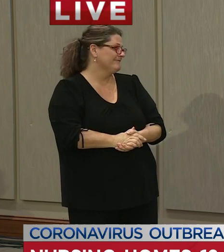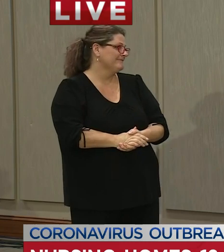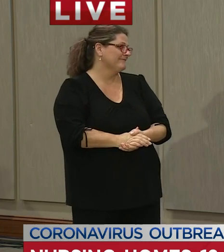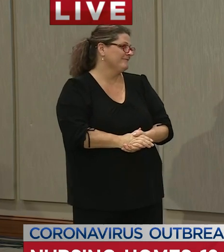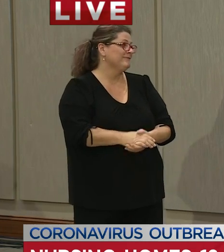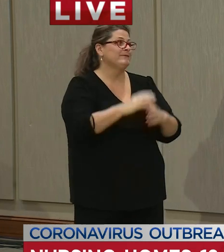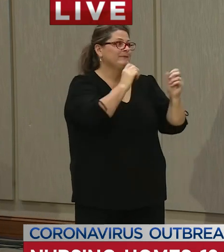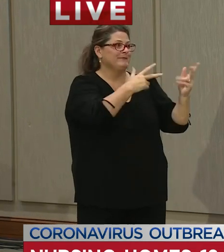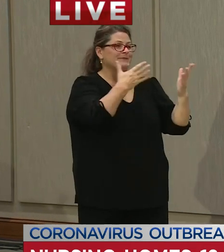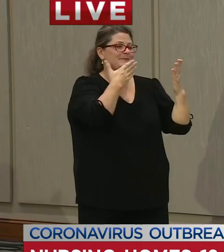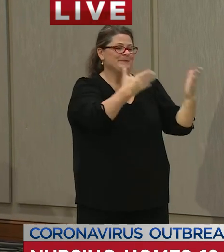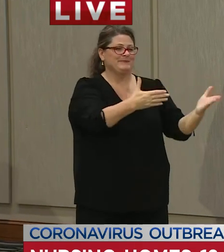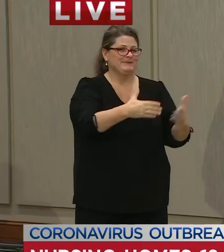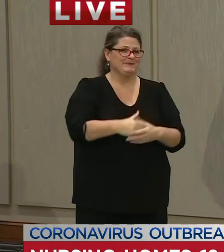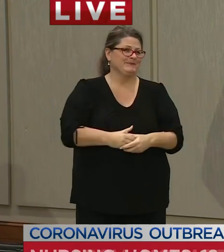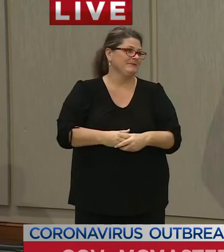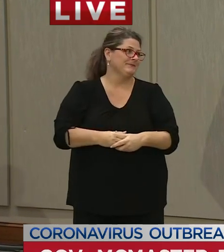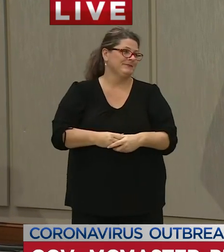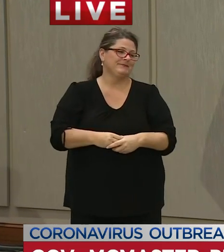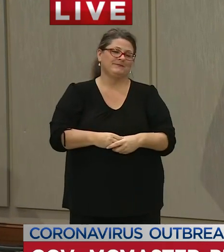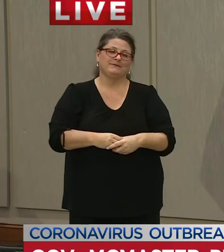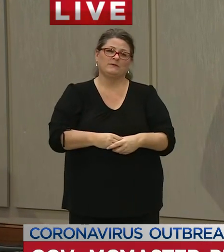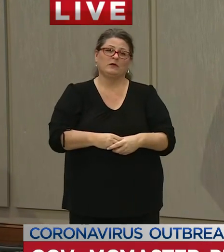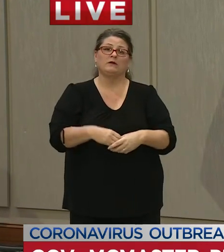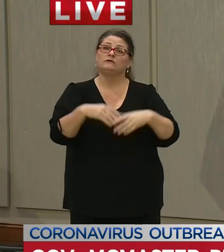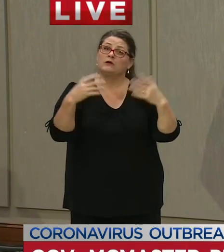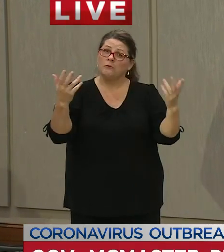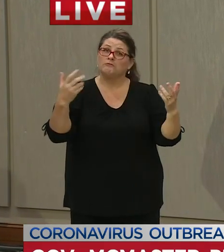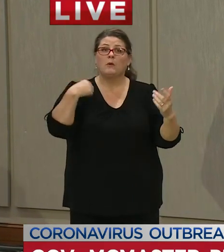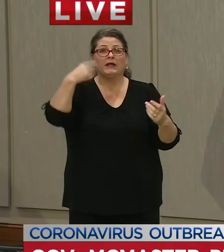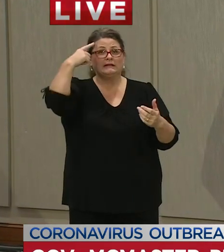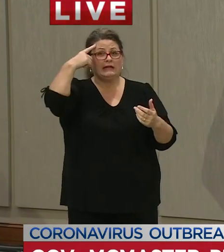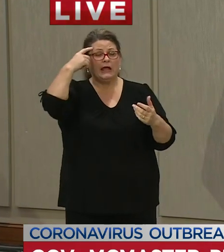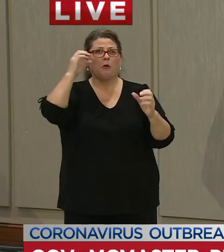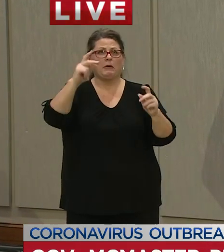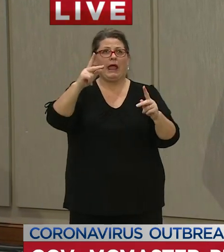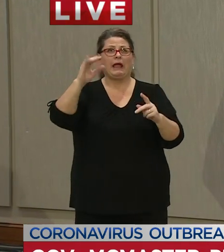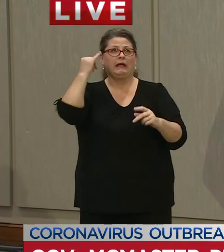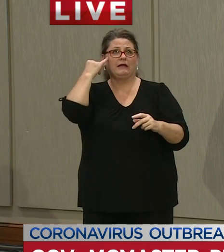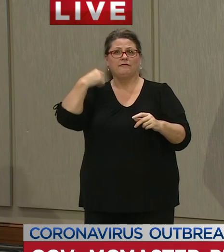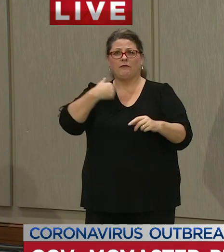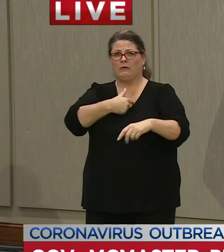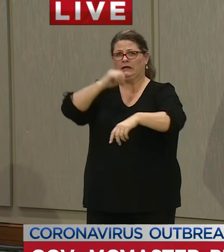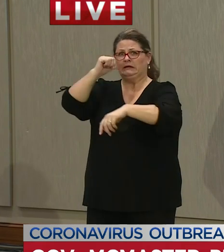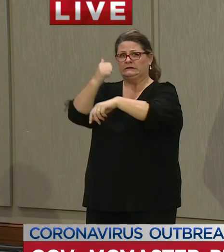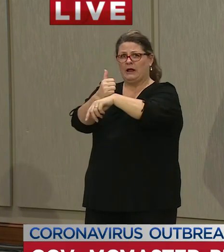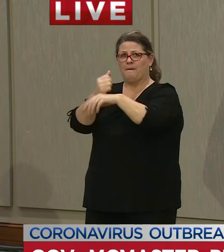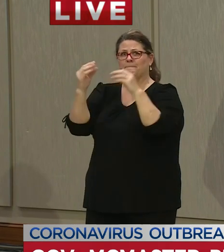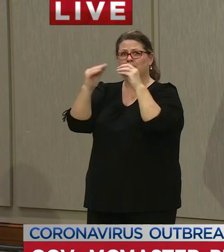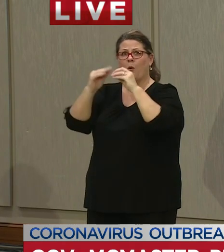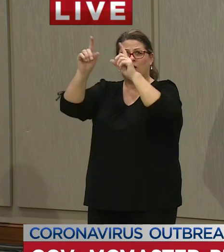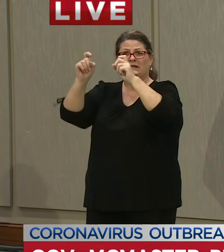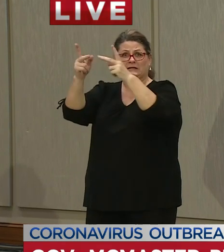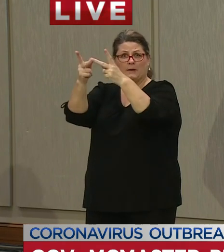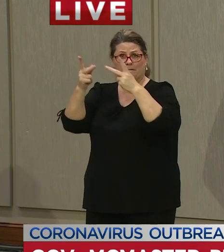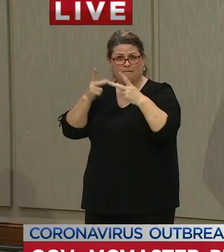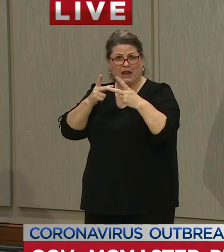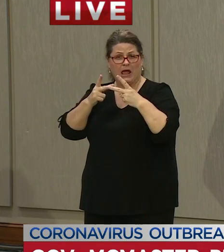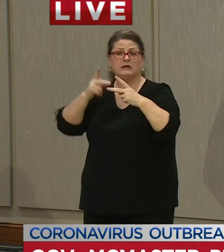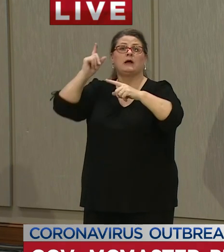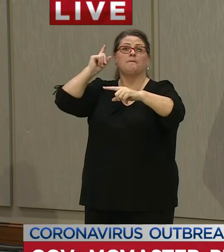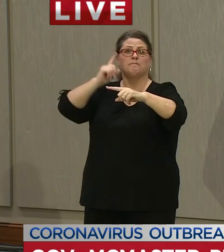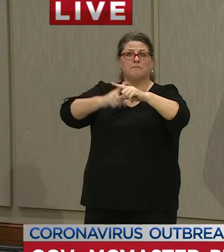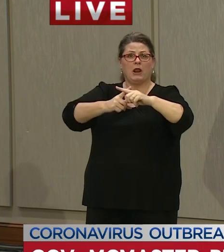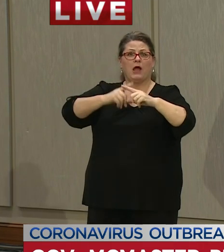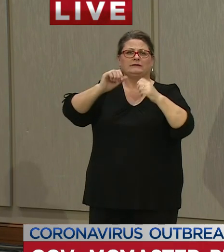thank you Dr. Doobie so as we increase our testing and also we'll increase the tracing the